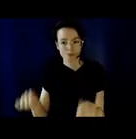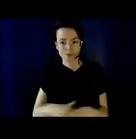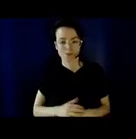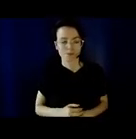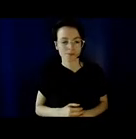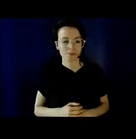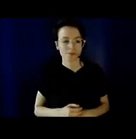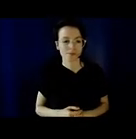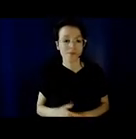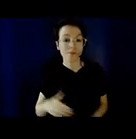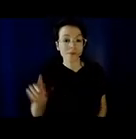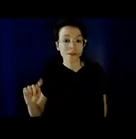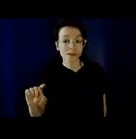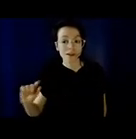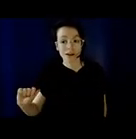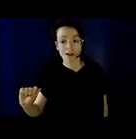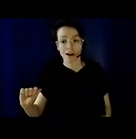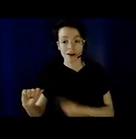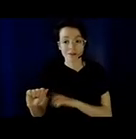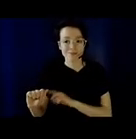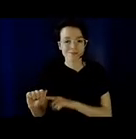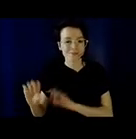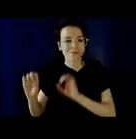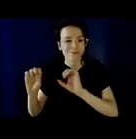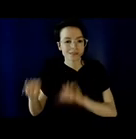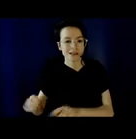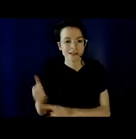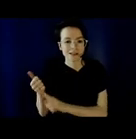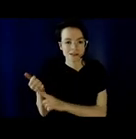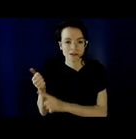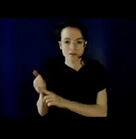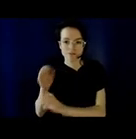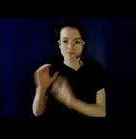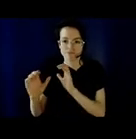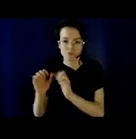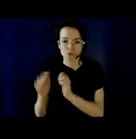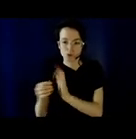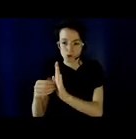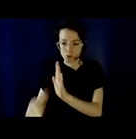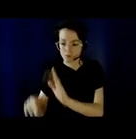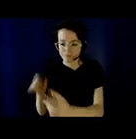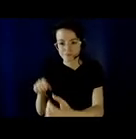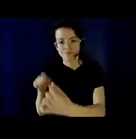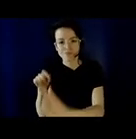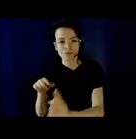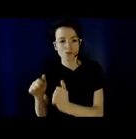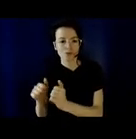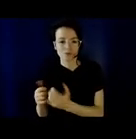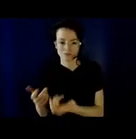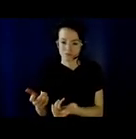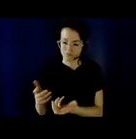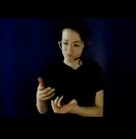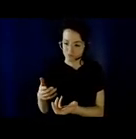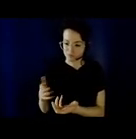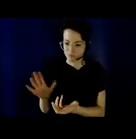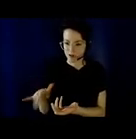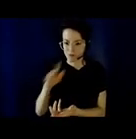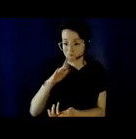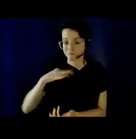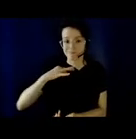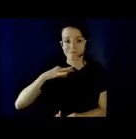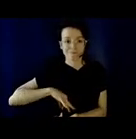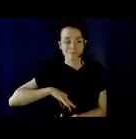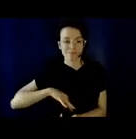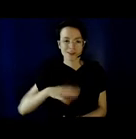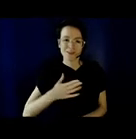My teaching assistant was also able to effectively communicate with students, through the chat during my lecture. This made